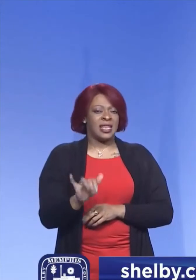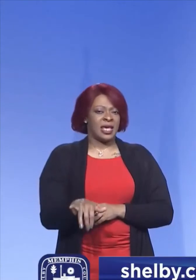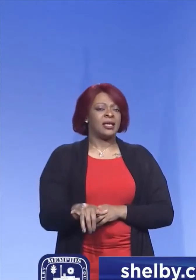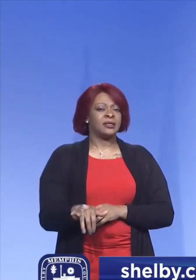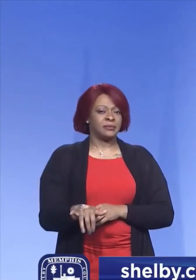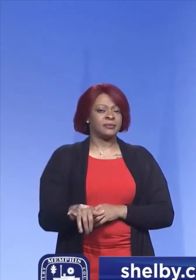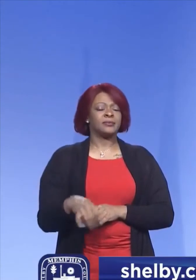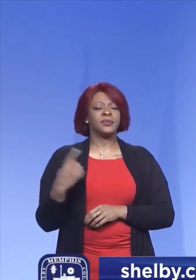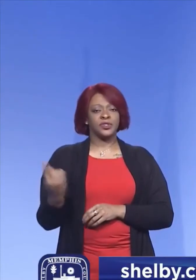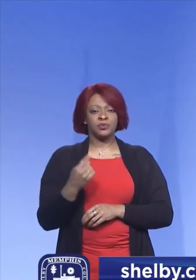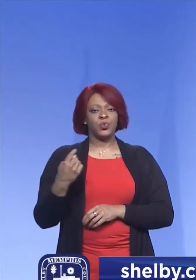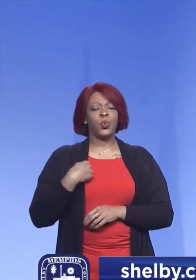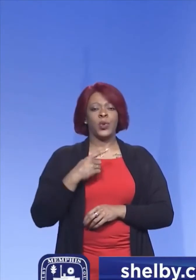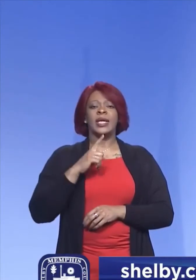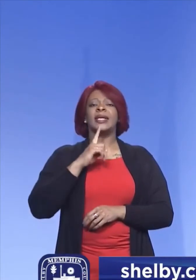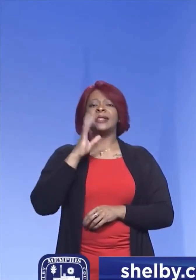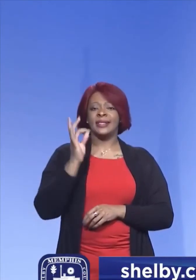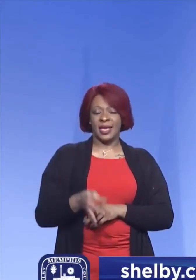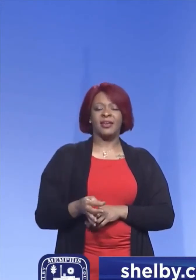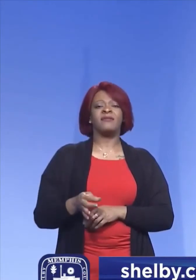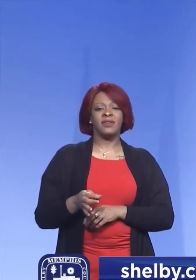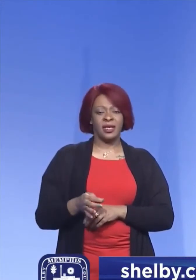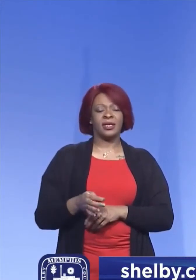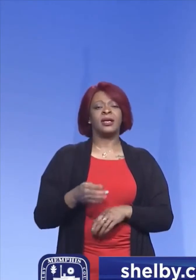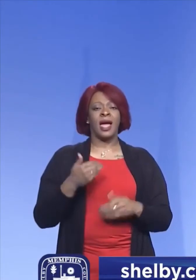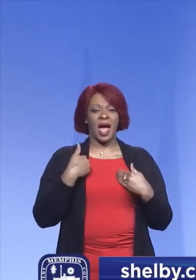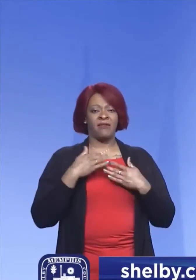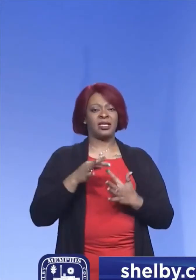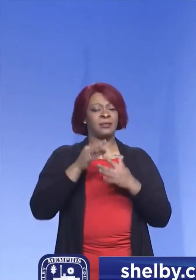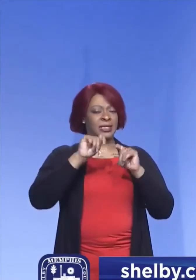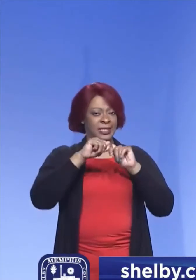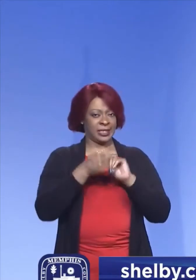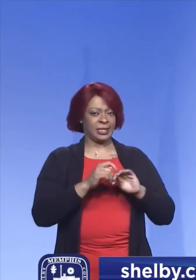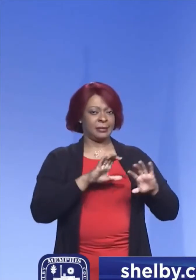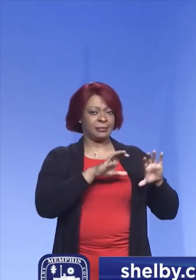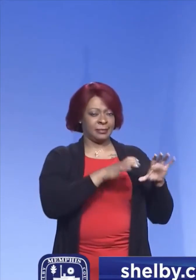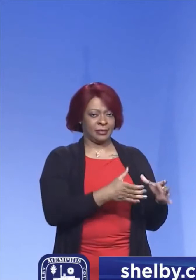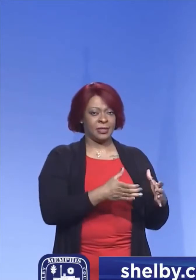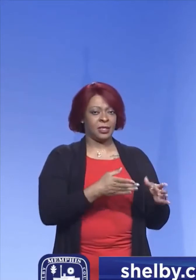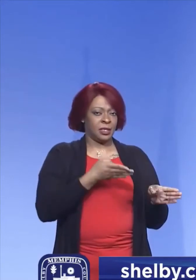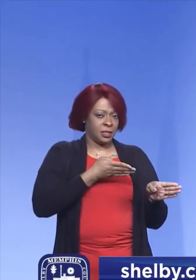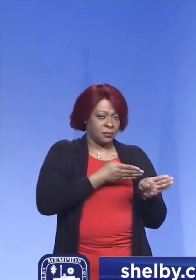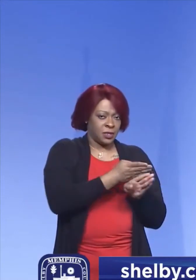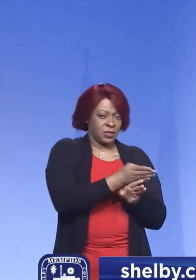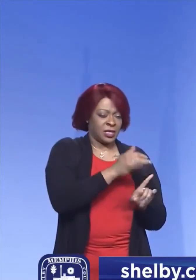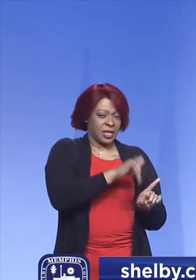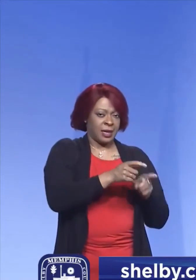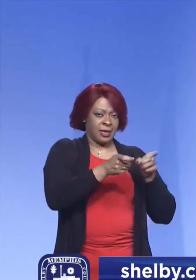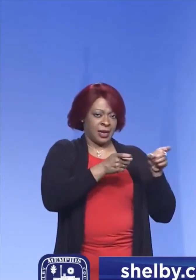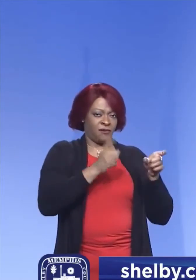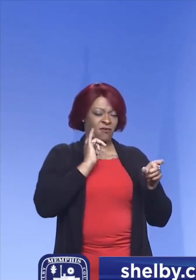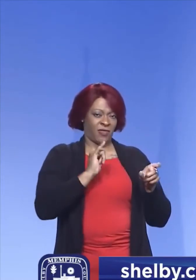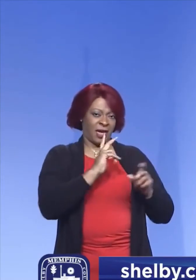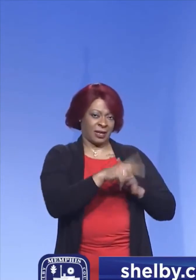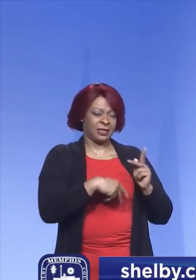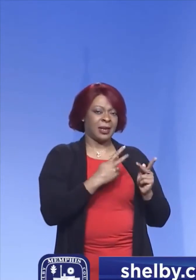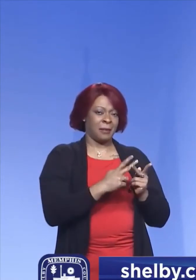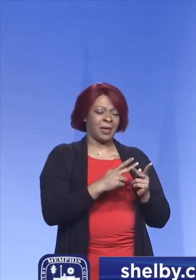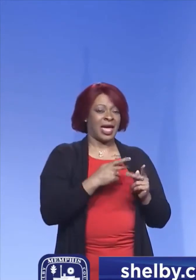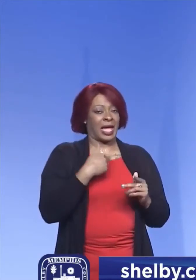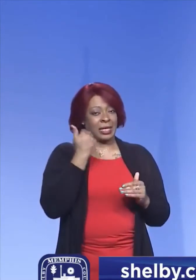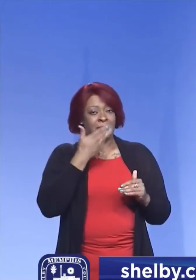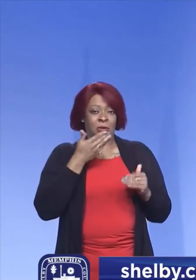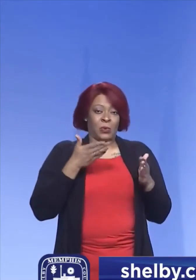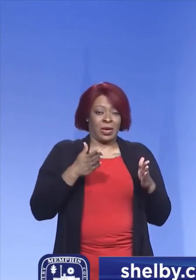it's, it's something that we definitely send to a team for, for special handling, I guess, is the best way to call it.